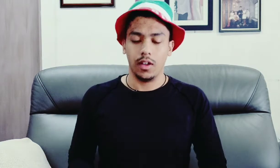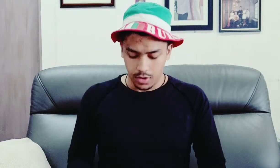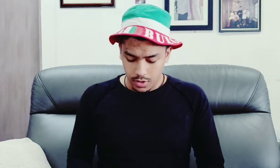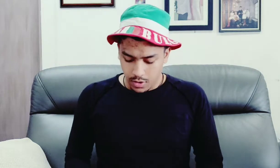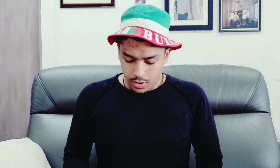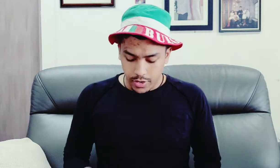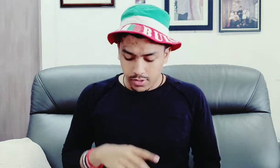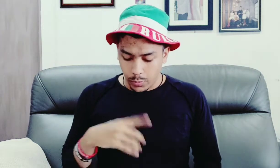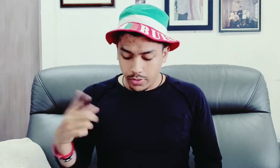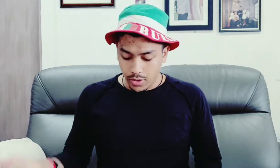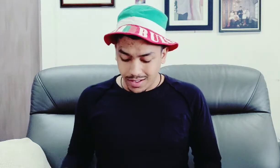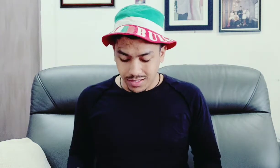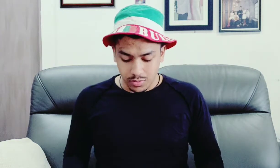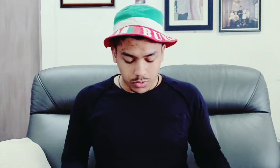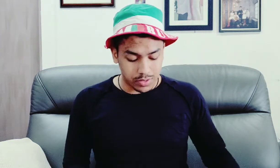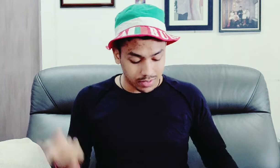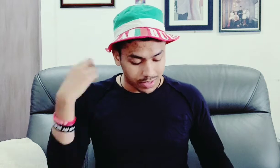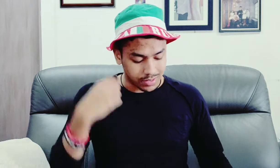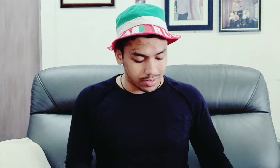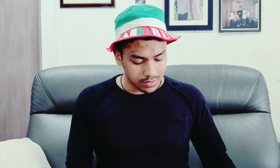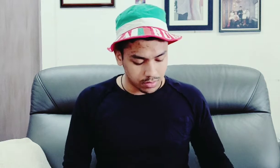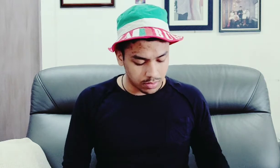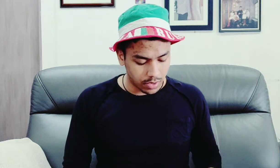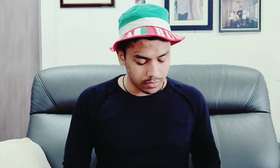okay so we're going to the next which was yesterday's class okay